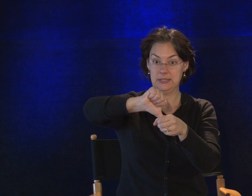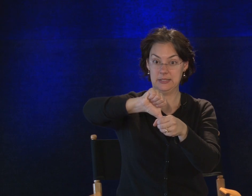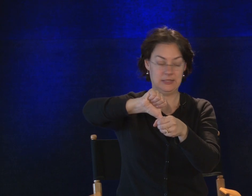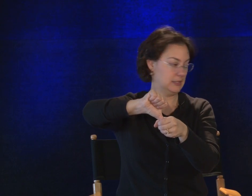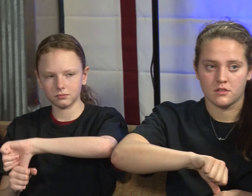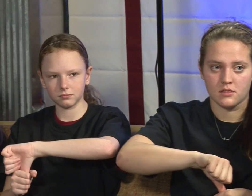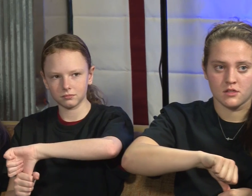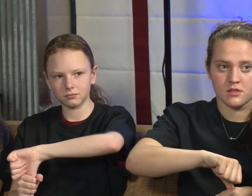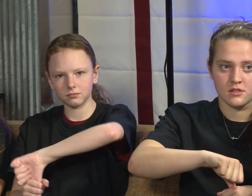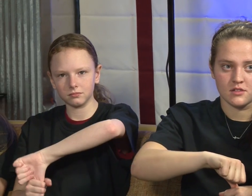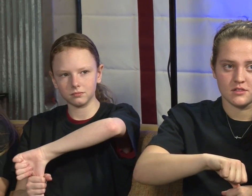Gas station.